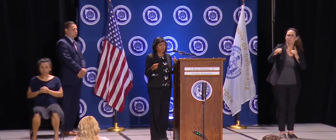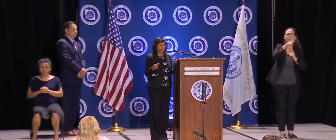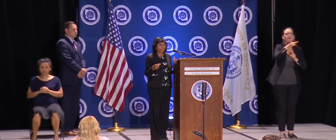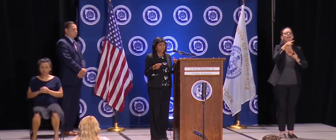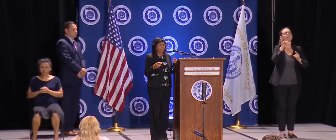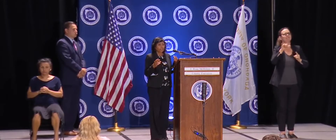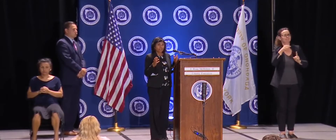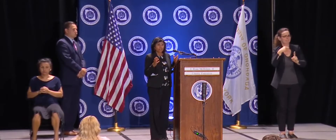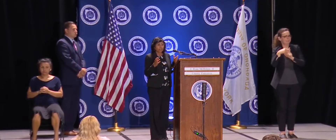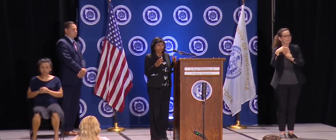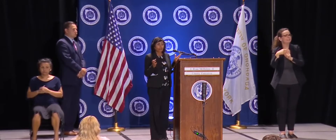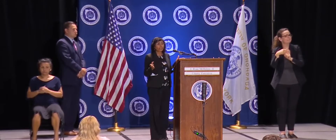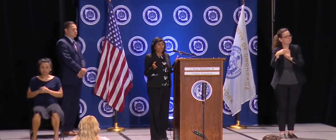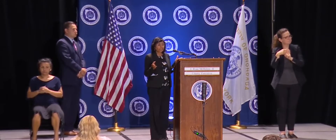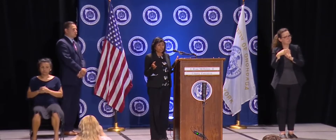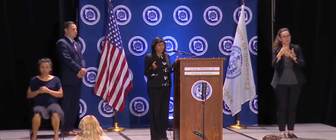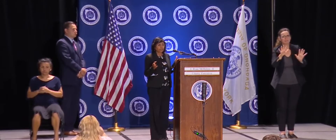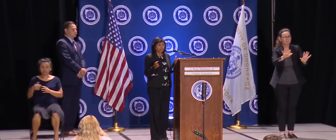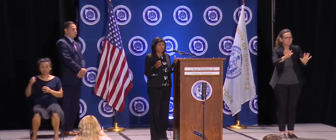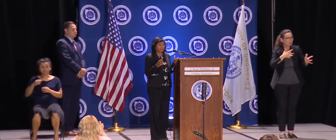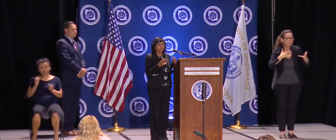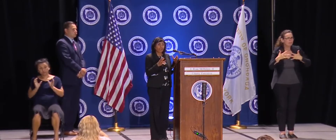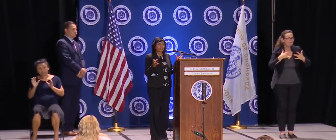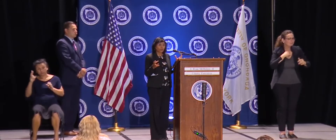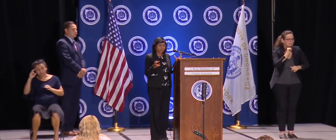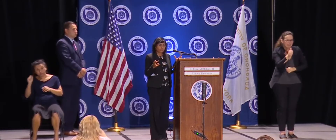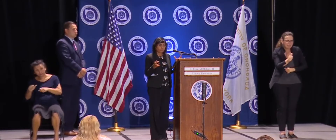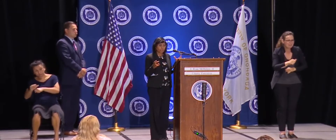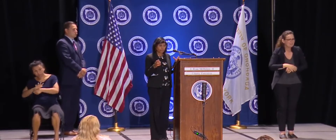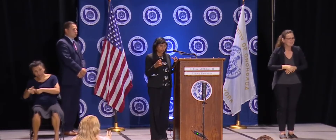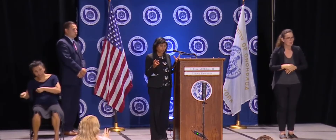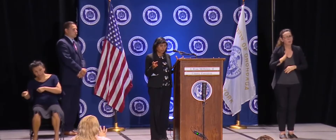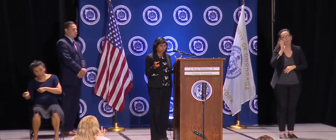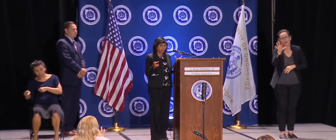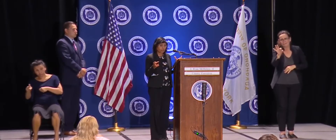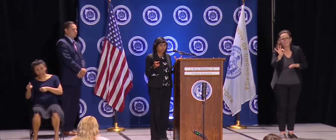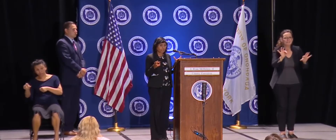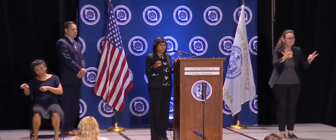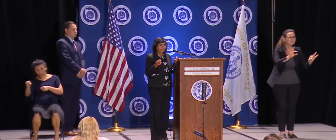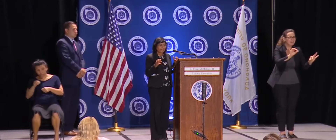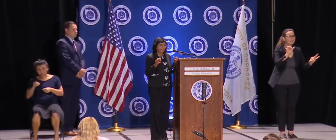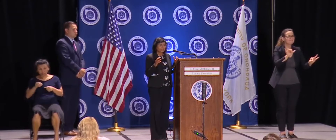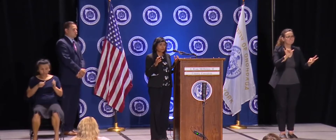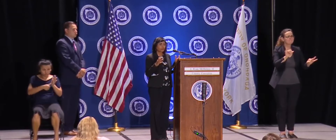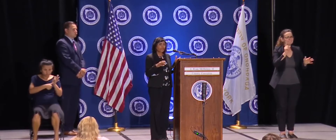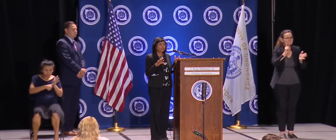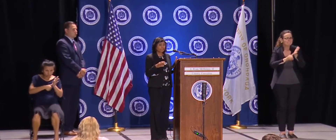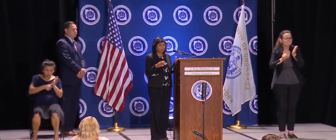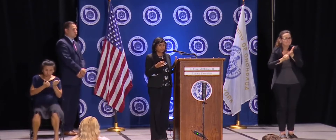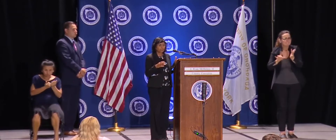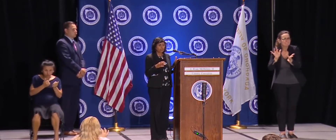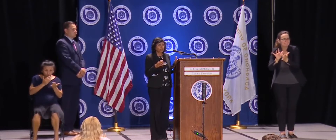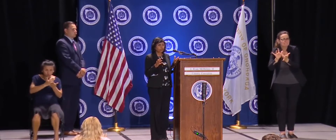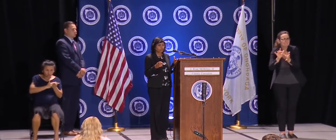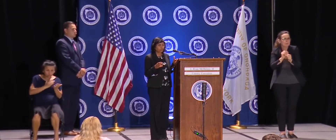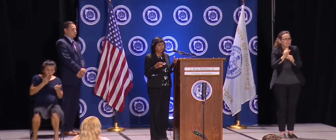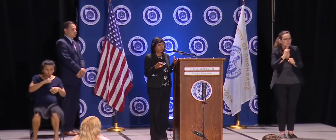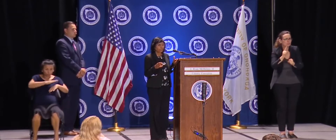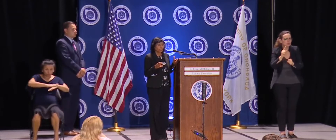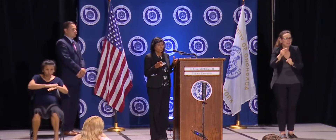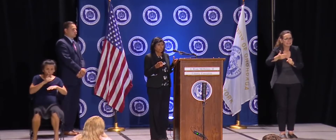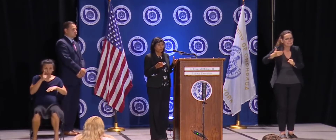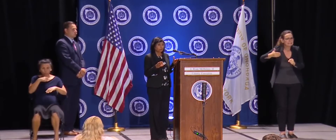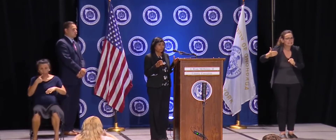identify the, all the contacts and find all the information about the environment and provide recommendation to the